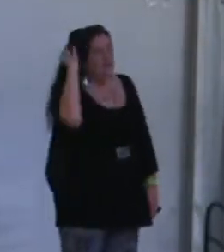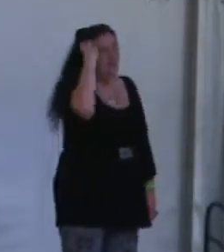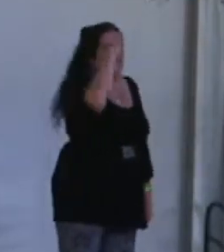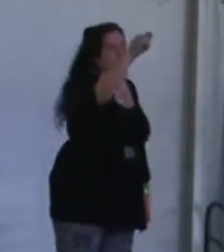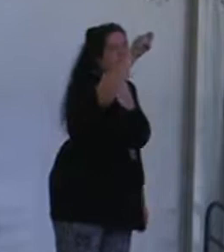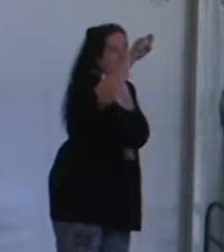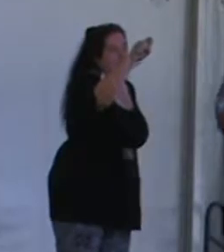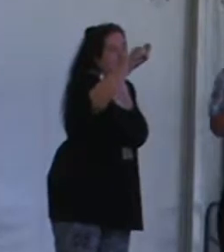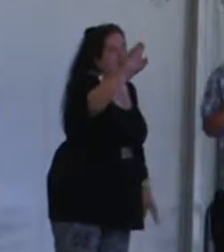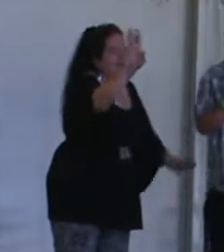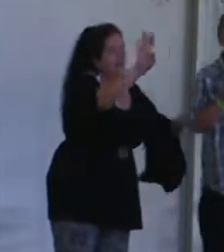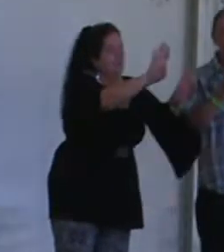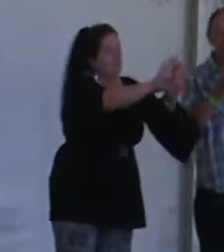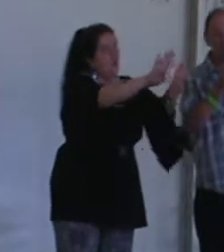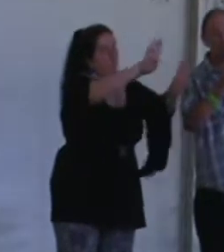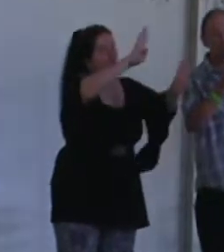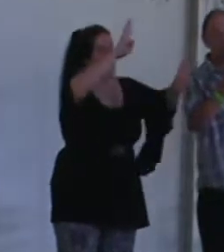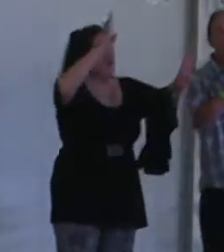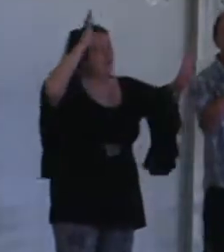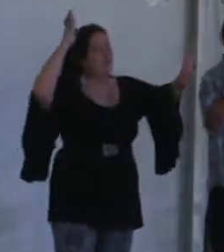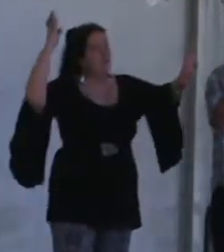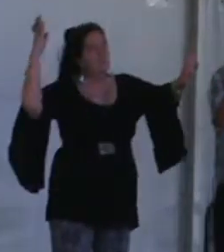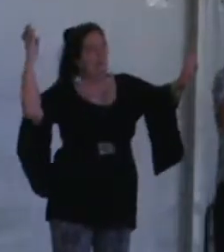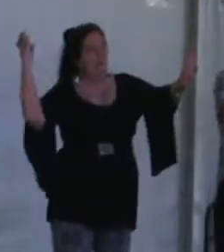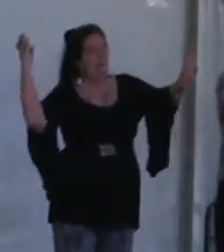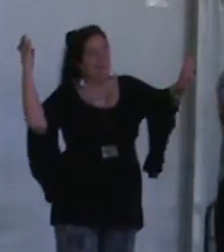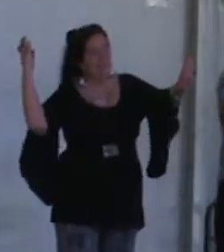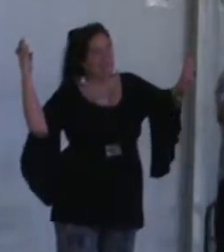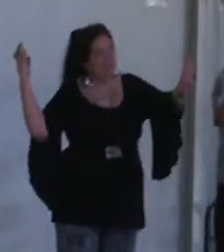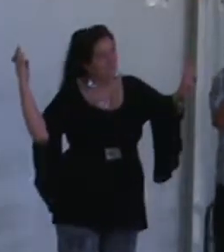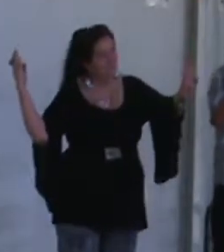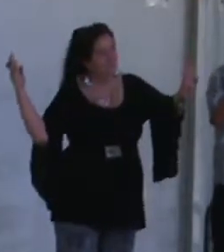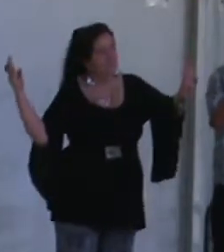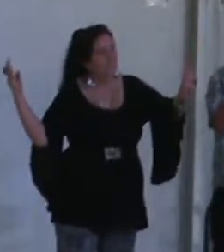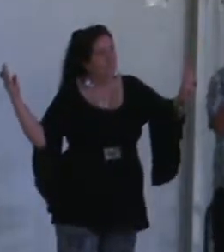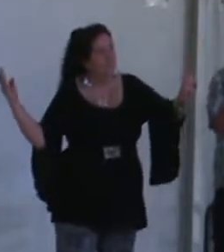I'm not going to go yet over,